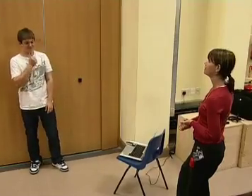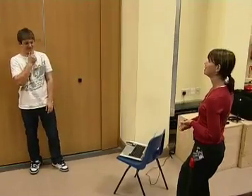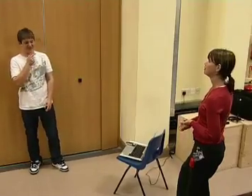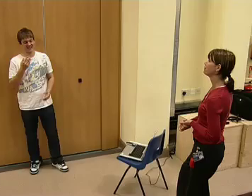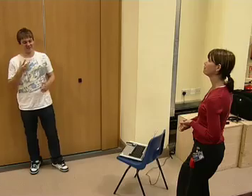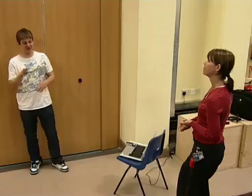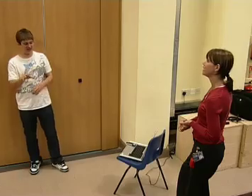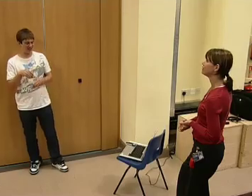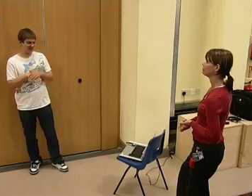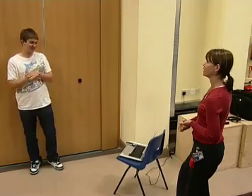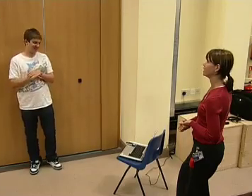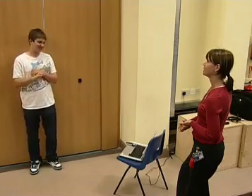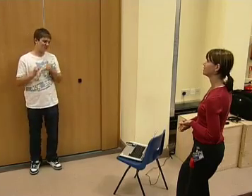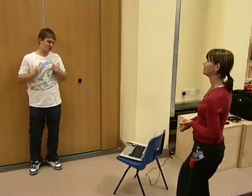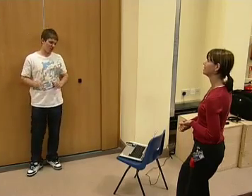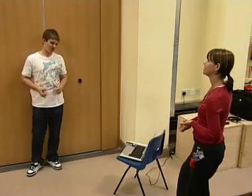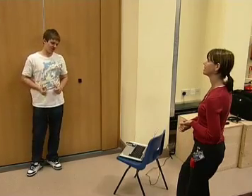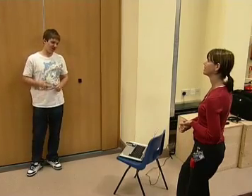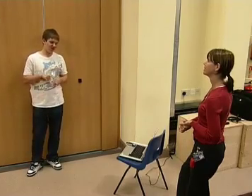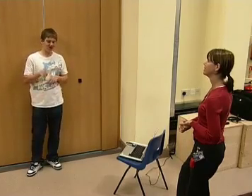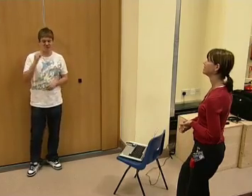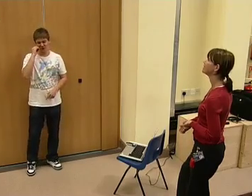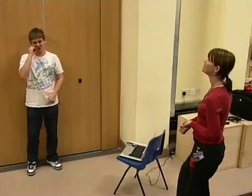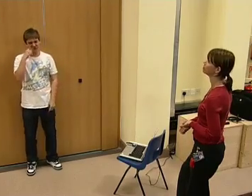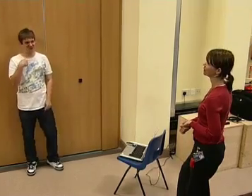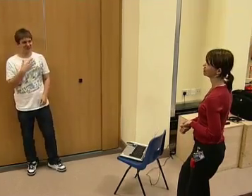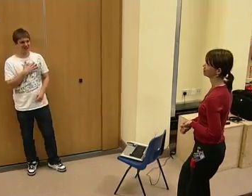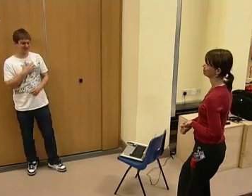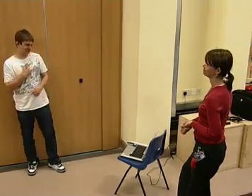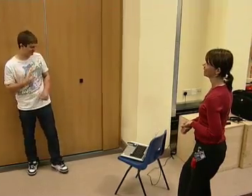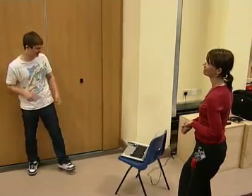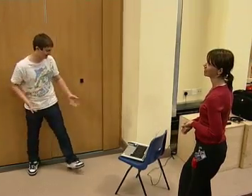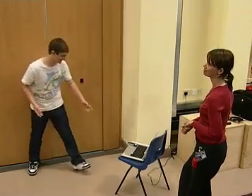And my favourite place in Jersey is the beach. I love that.